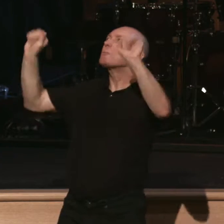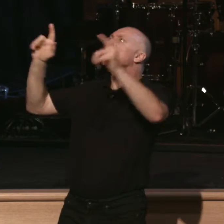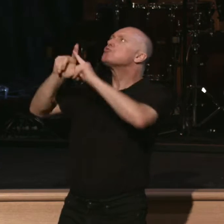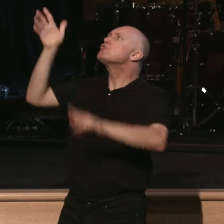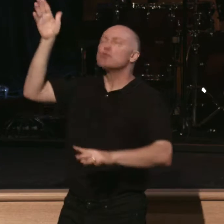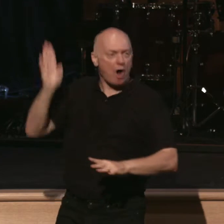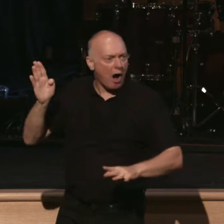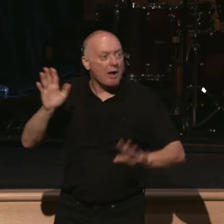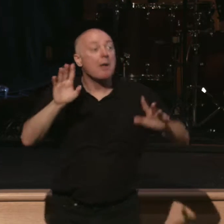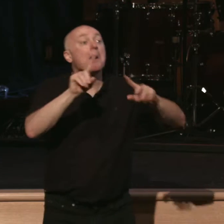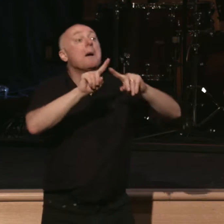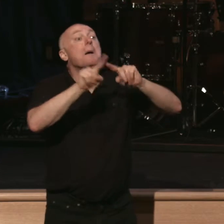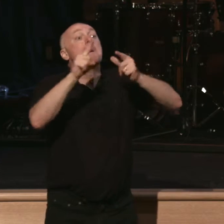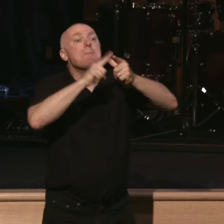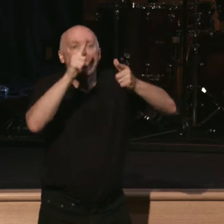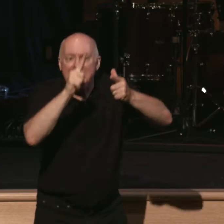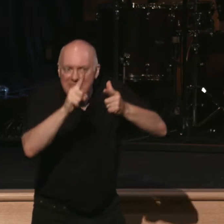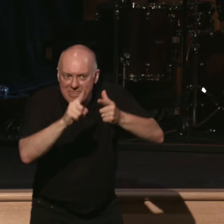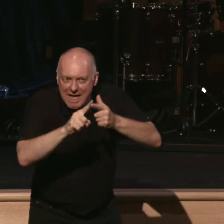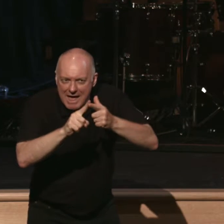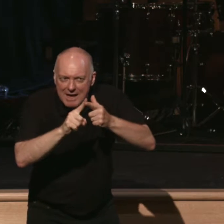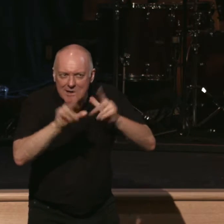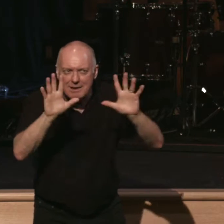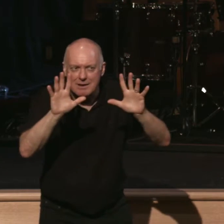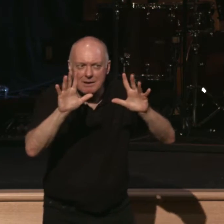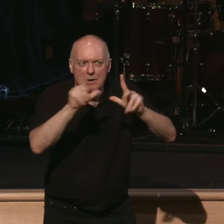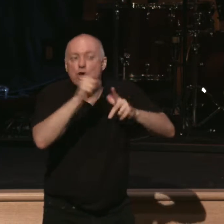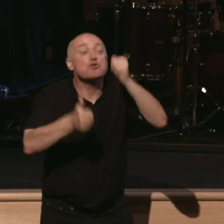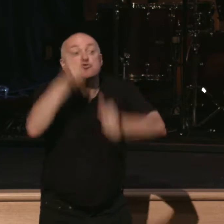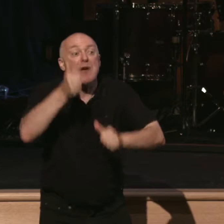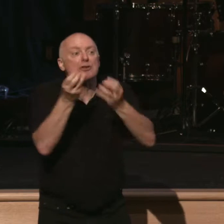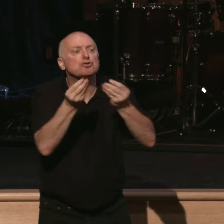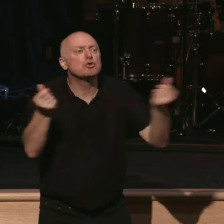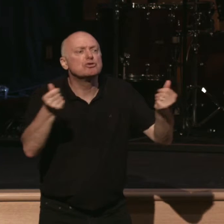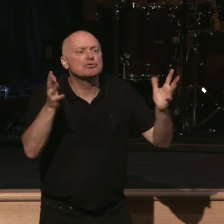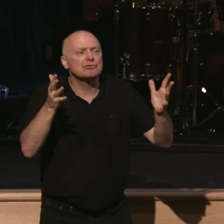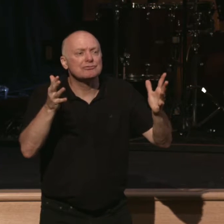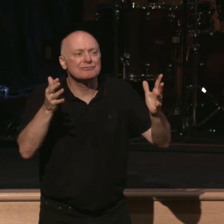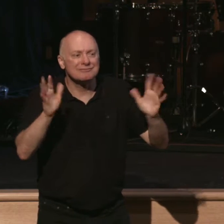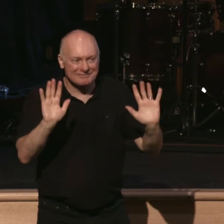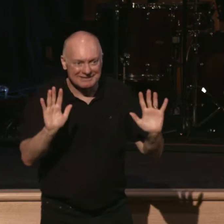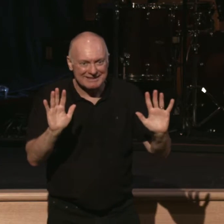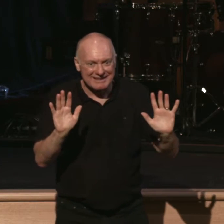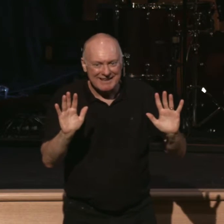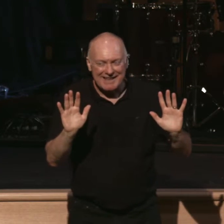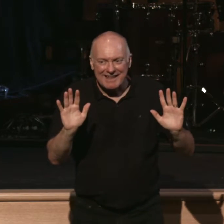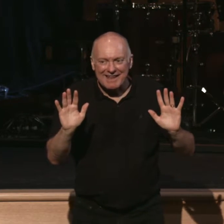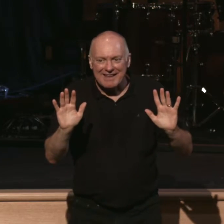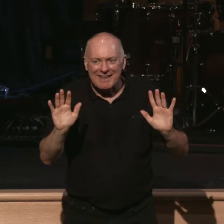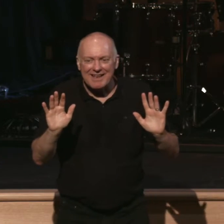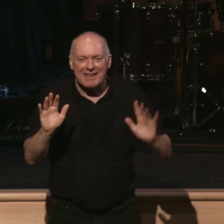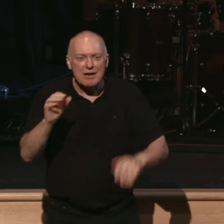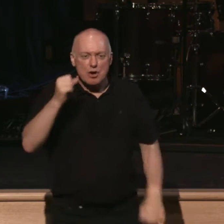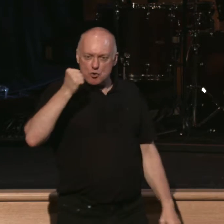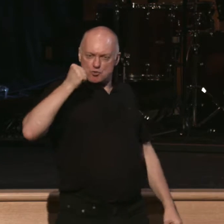But then there is even a greater solution. Look at this. Resist the devil